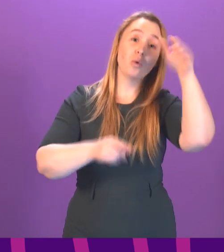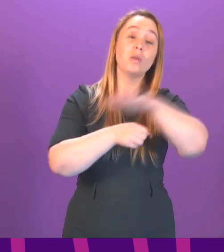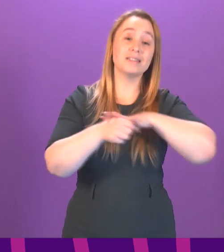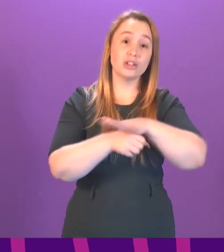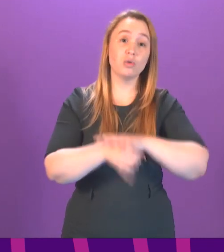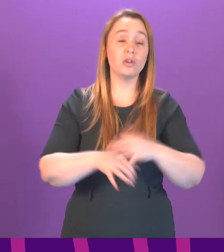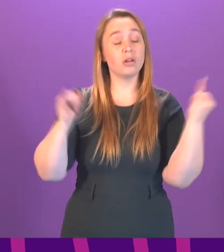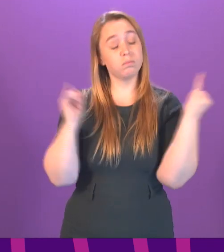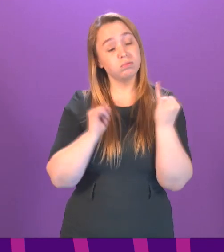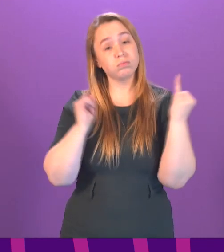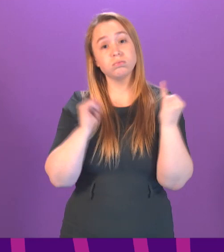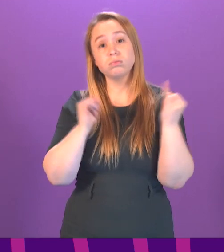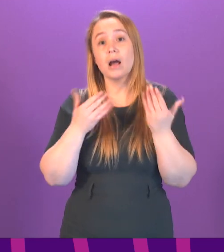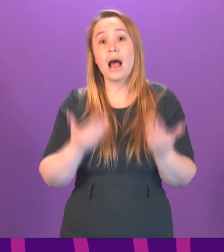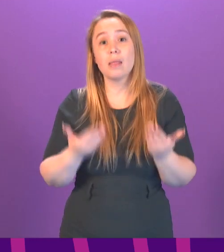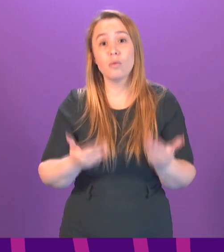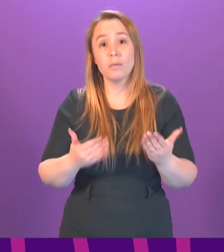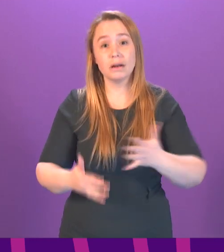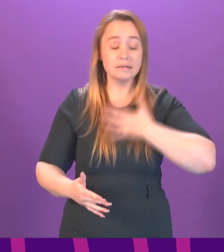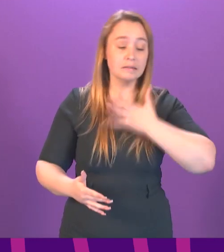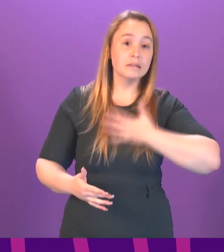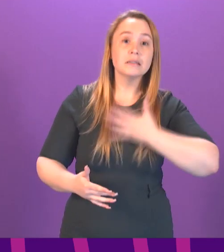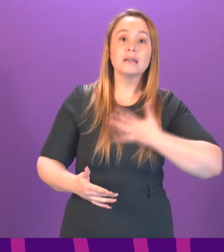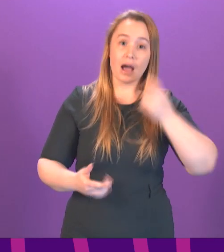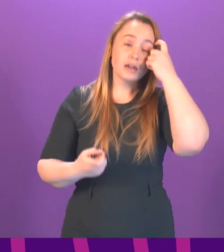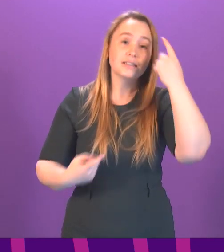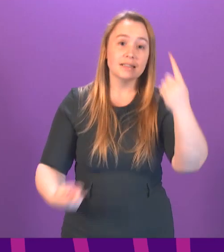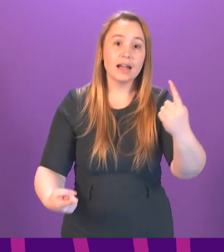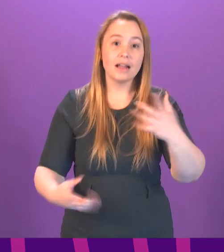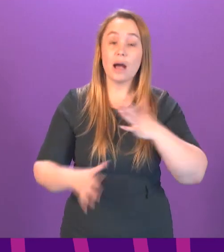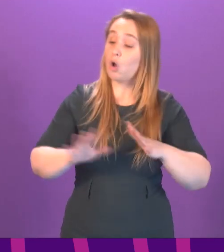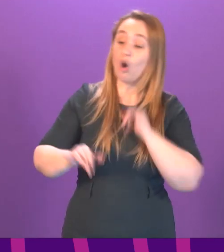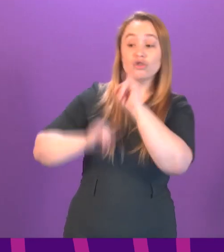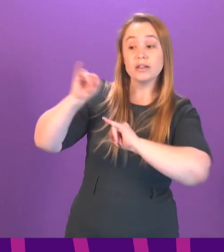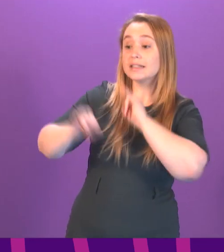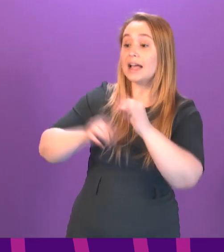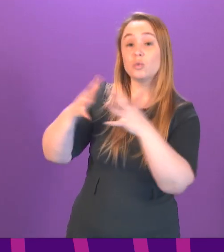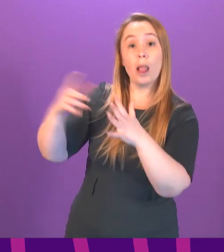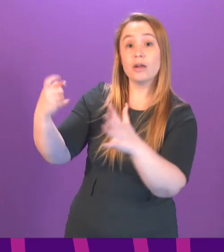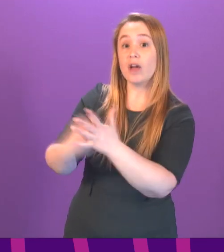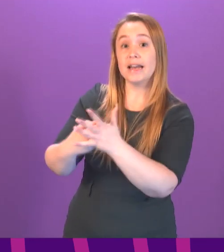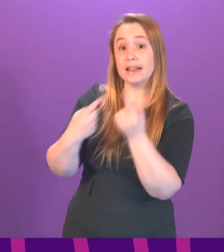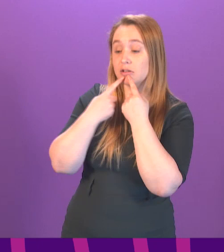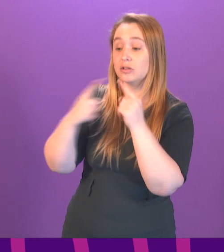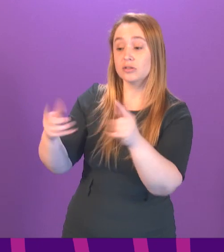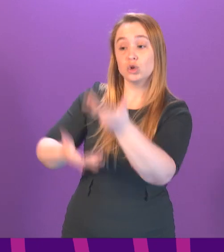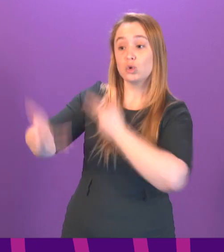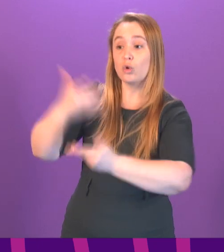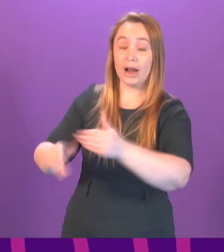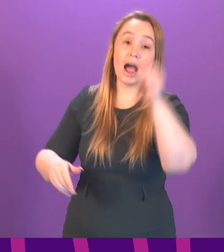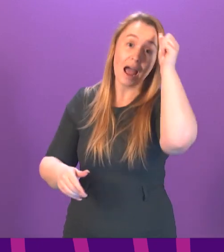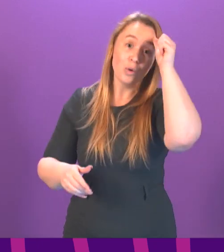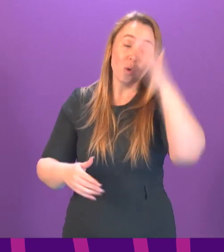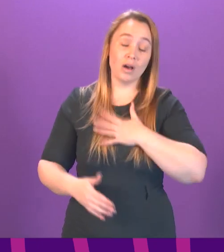or at least I can imagine. So this is a criticism of Willie Rennie reading out that kind of testimony. I know this, I